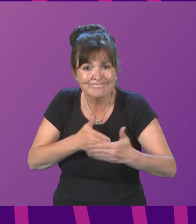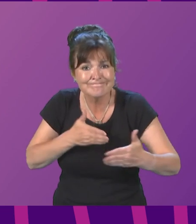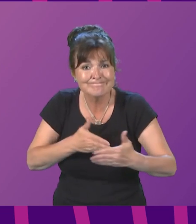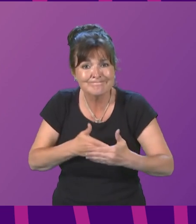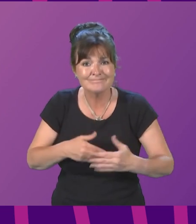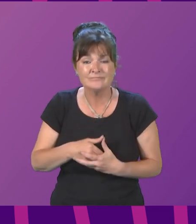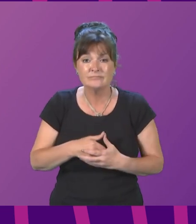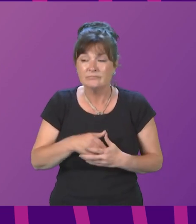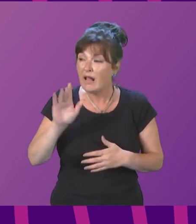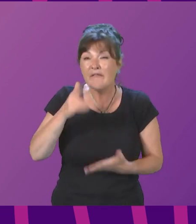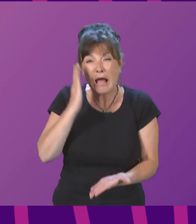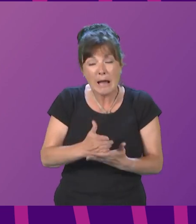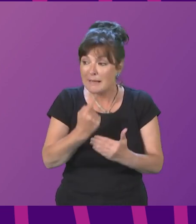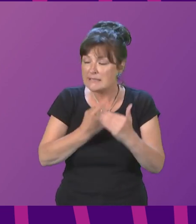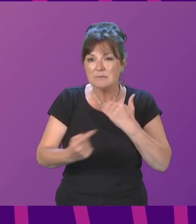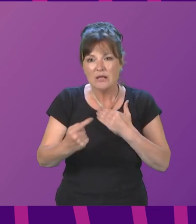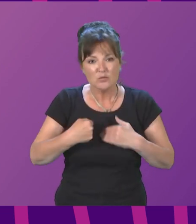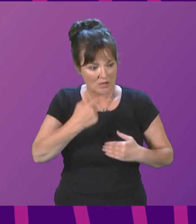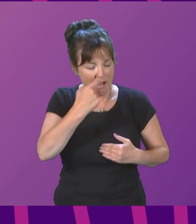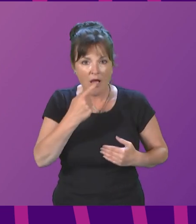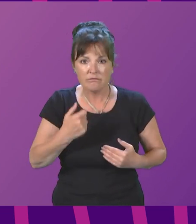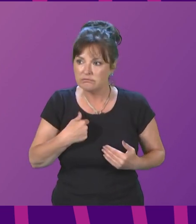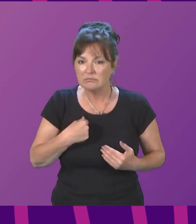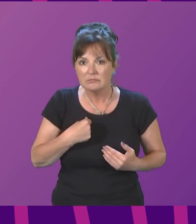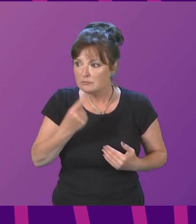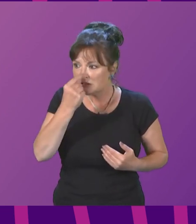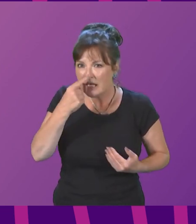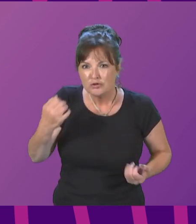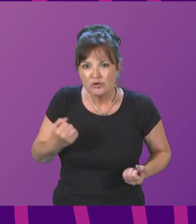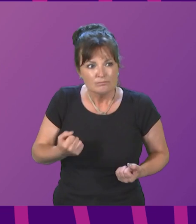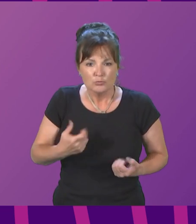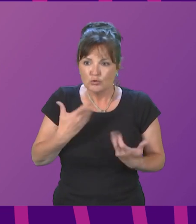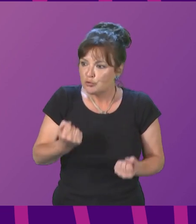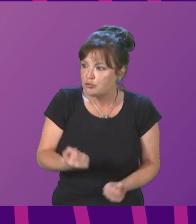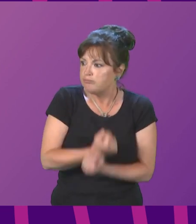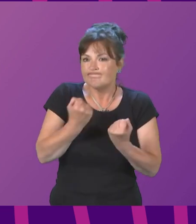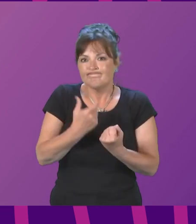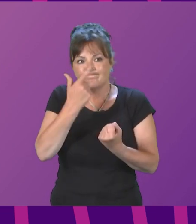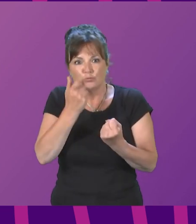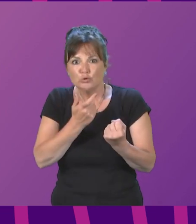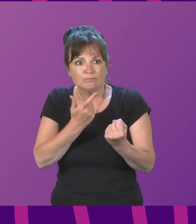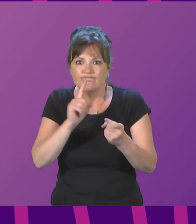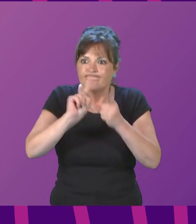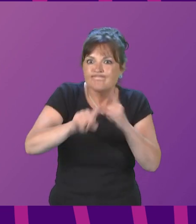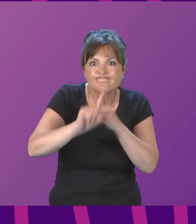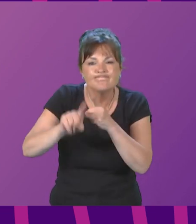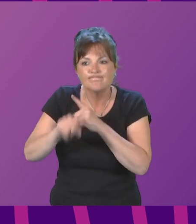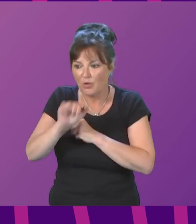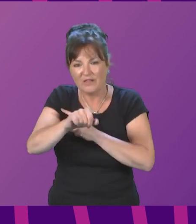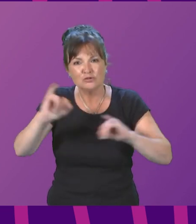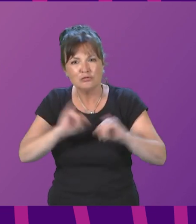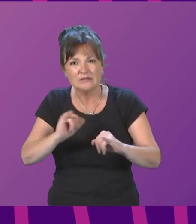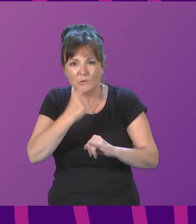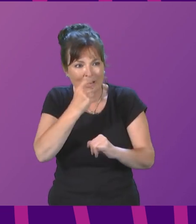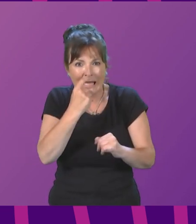like it does other independent countries, the levers we desperately need to respond to a crisis like this. But more than